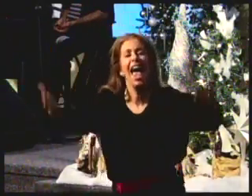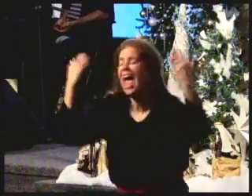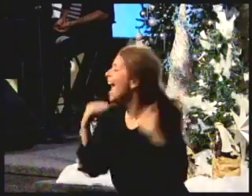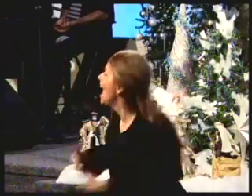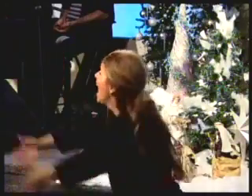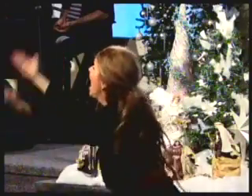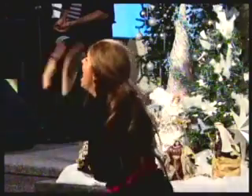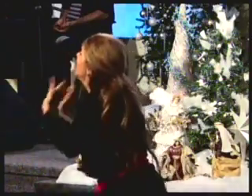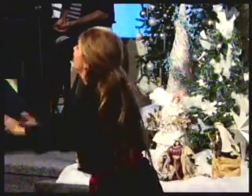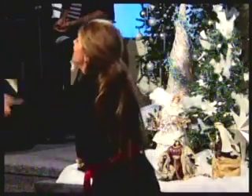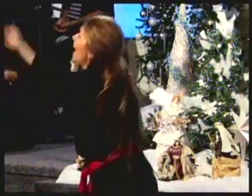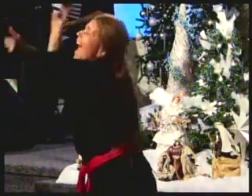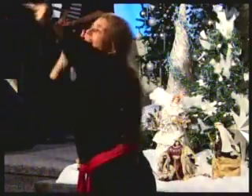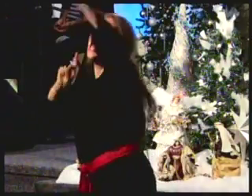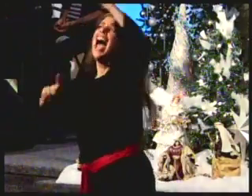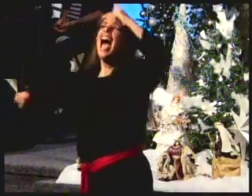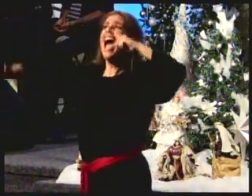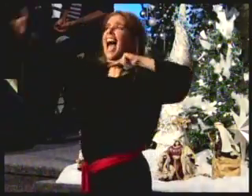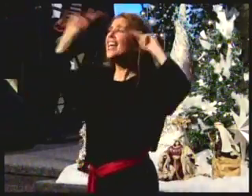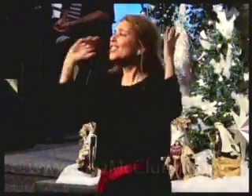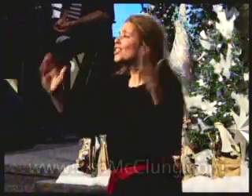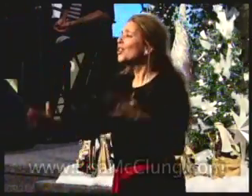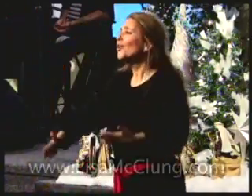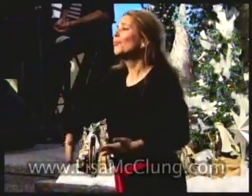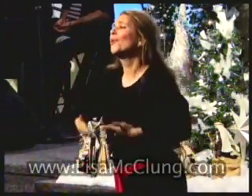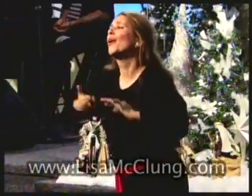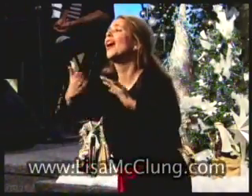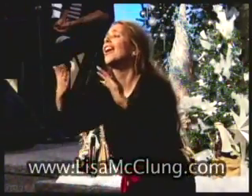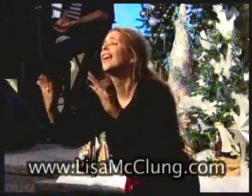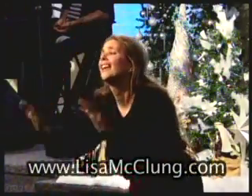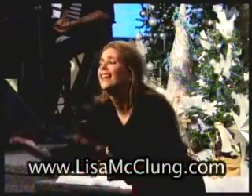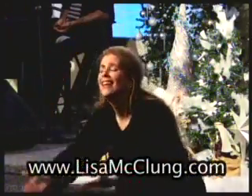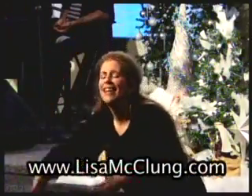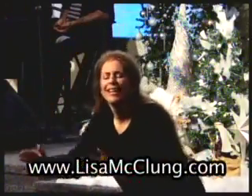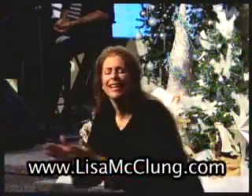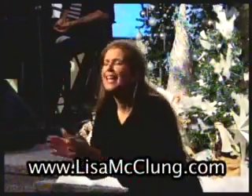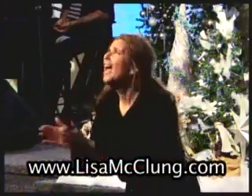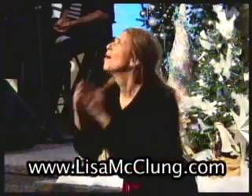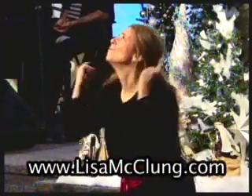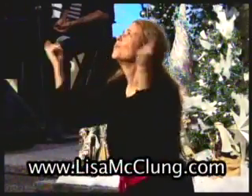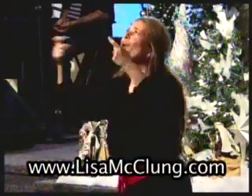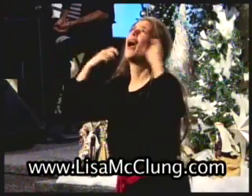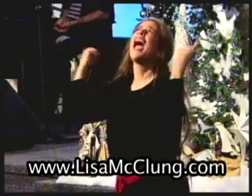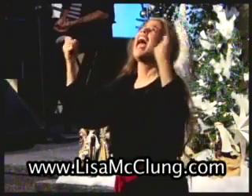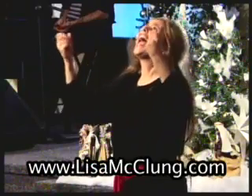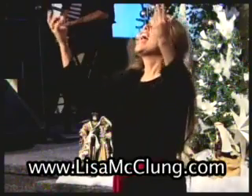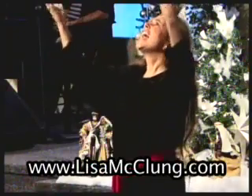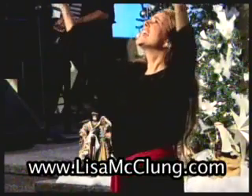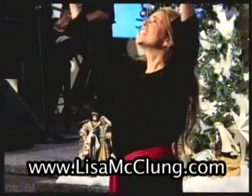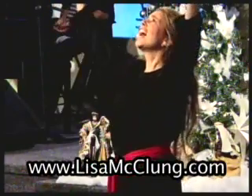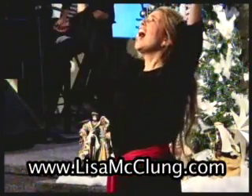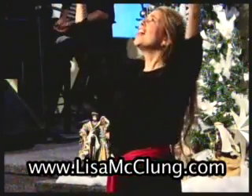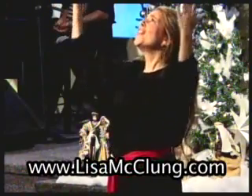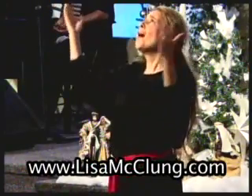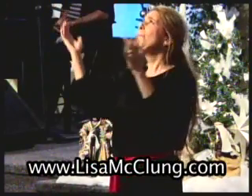Haste, haste to bring Him praise The